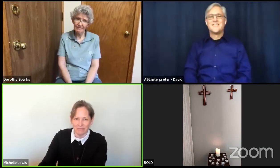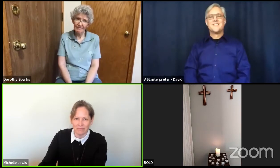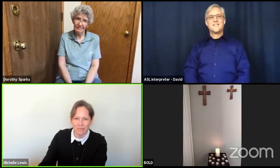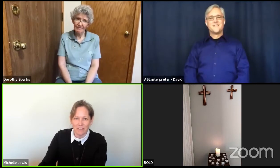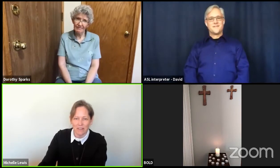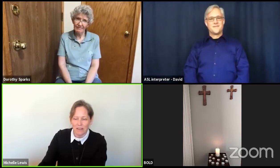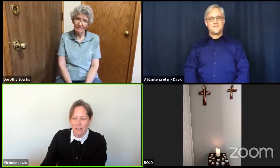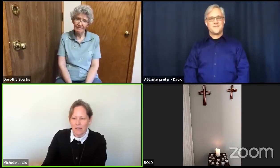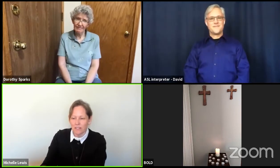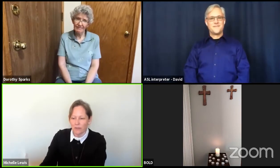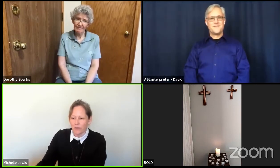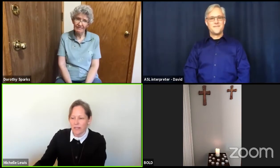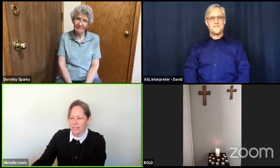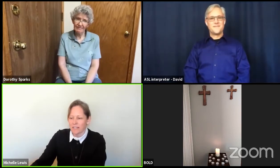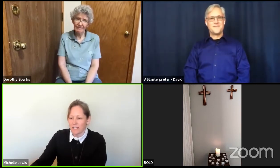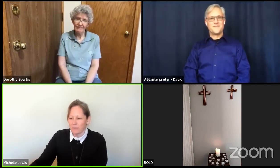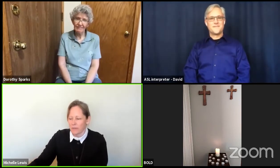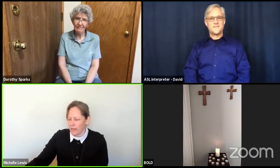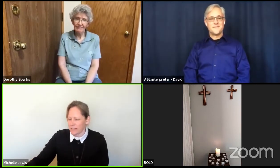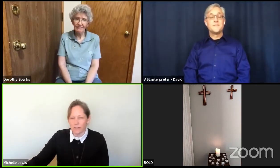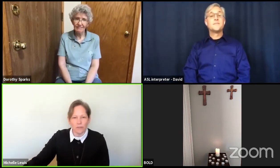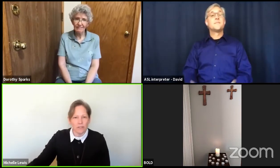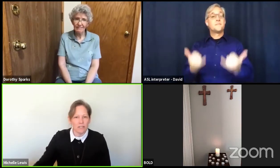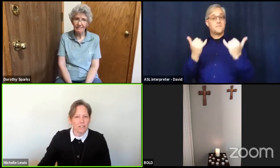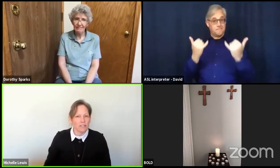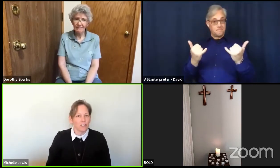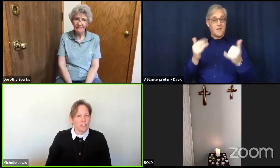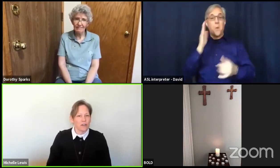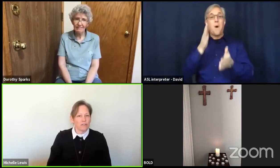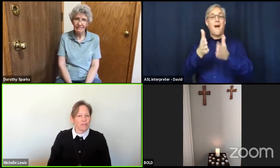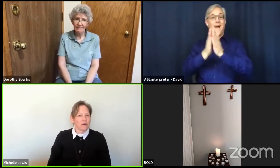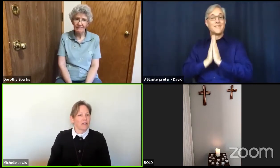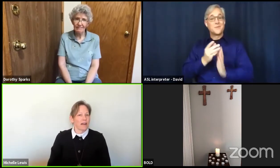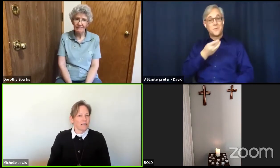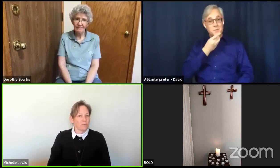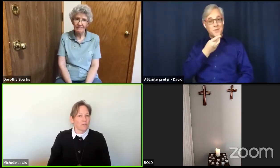So at this time, I'm going ask Dorothy to share the Gospel lesson.